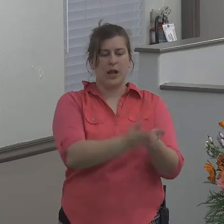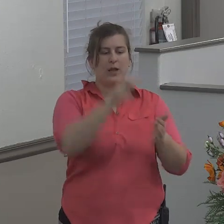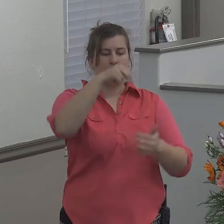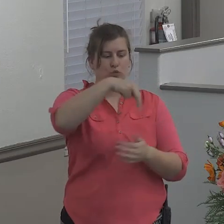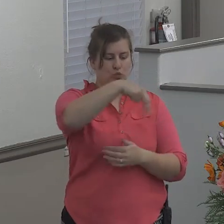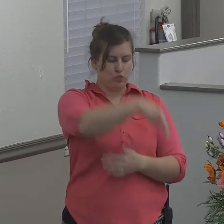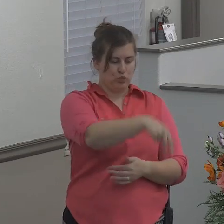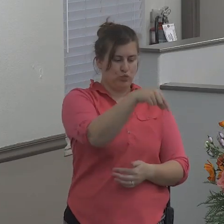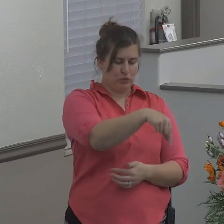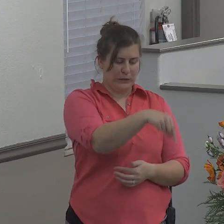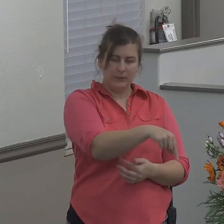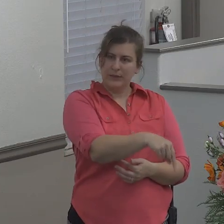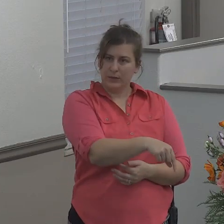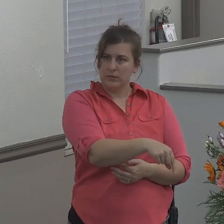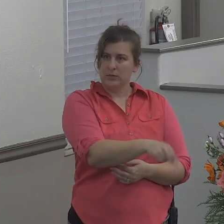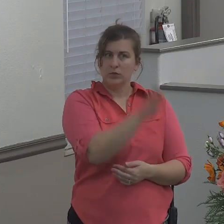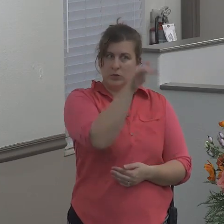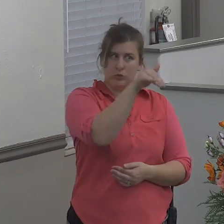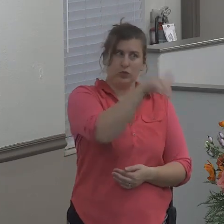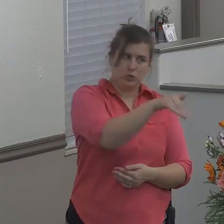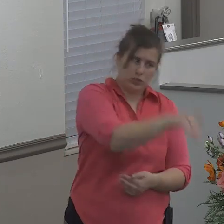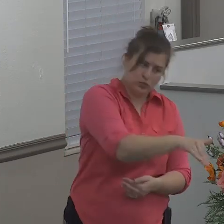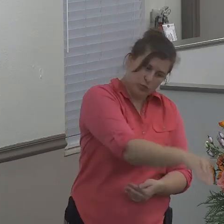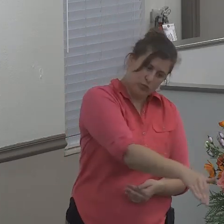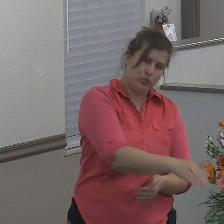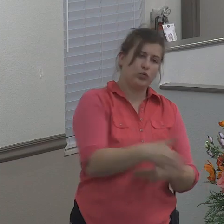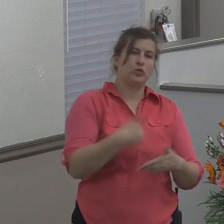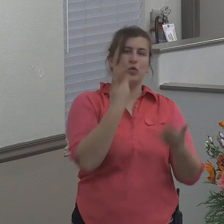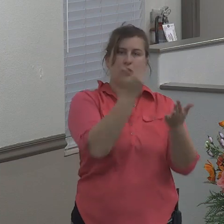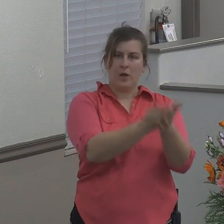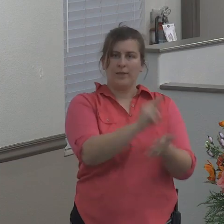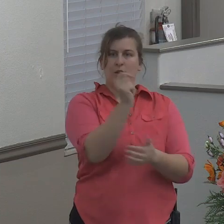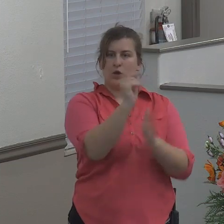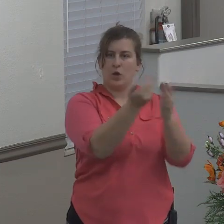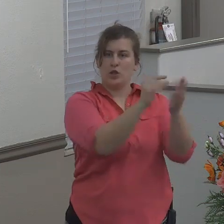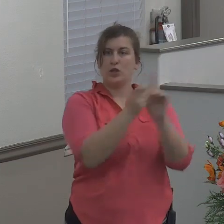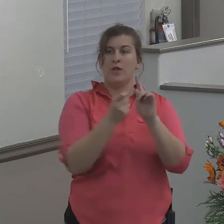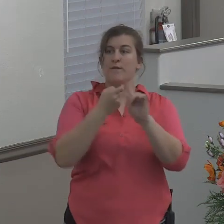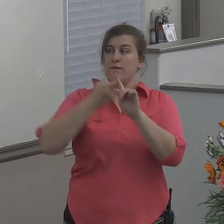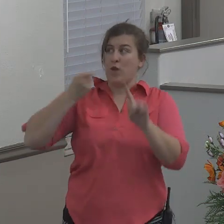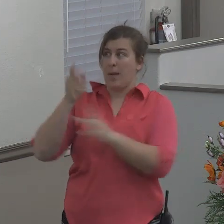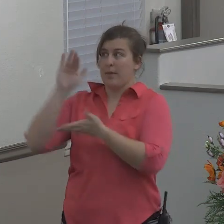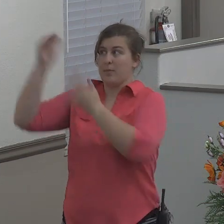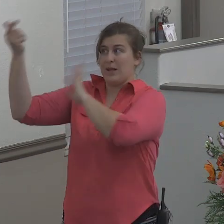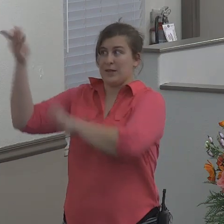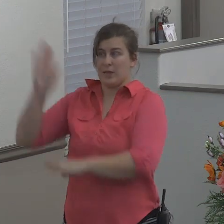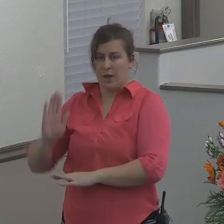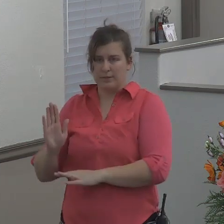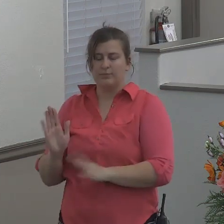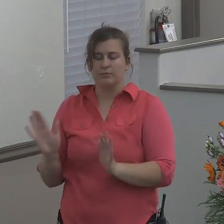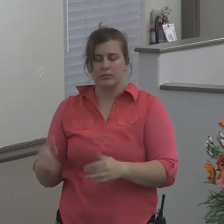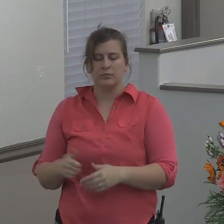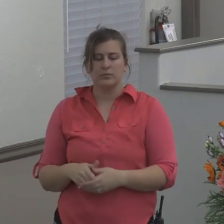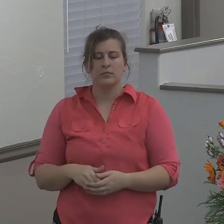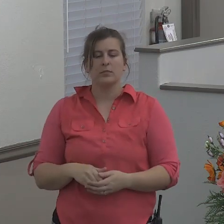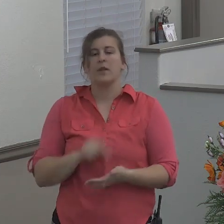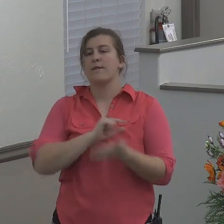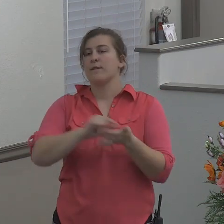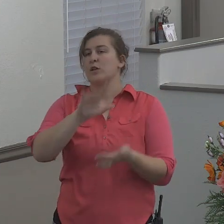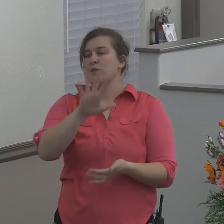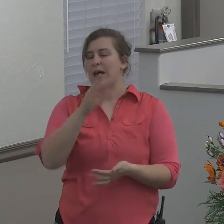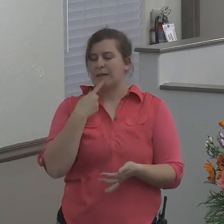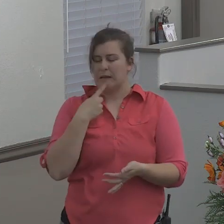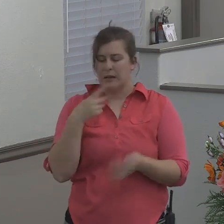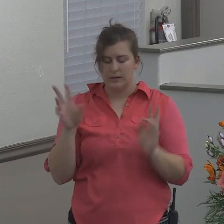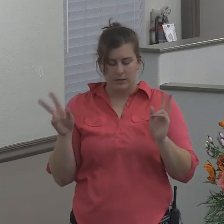into it to go with them unto Tarsus from the presence of the Lord. In Jonah chapter one verse five, the Bible